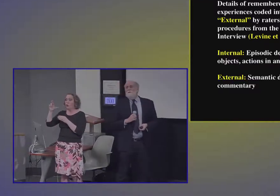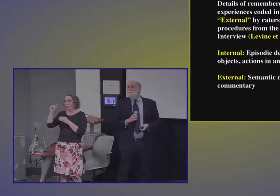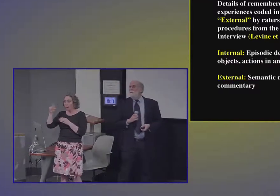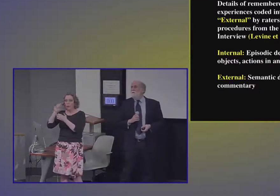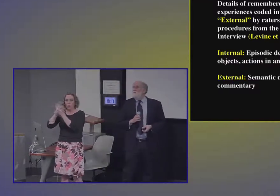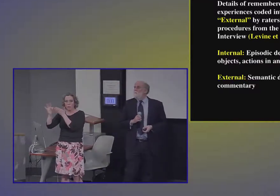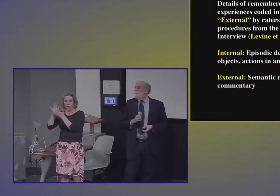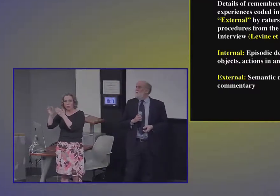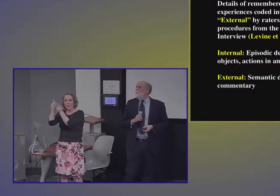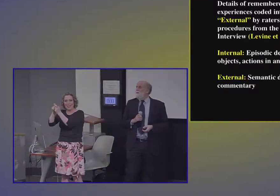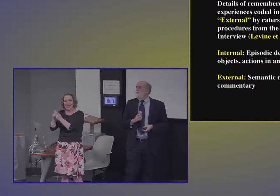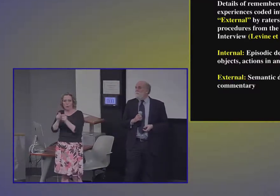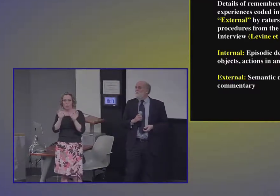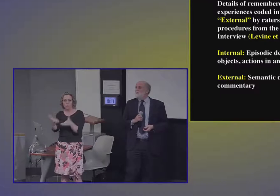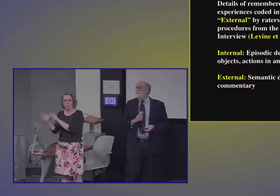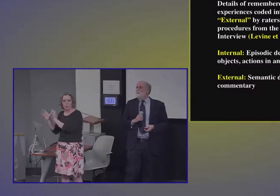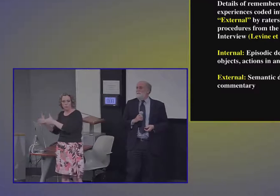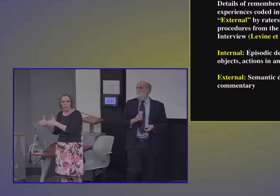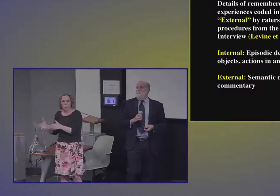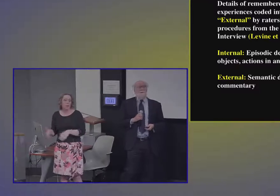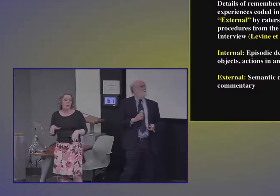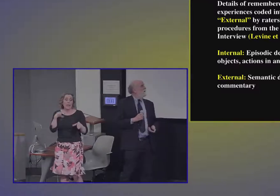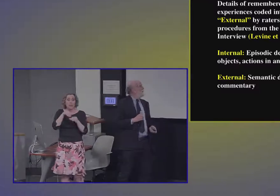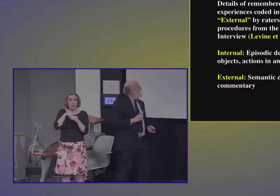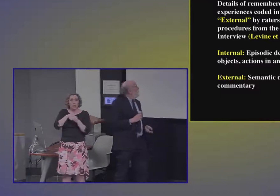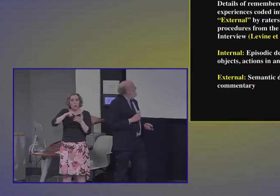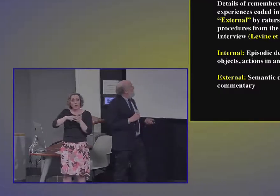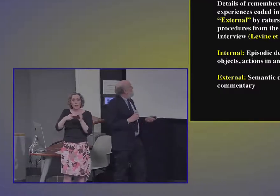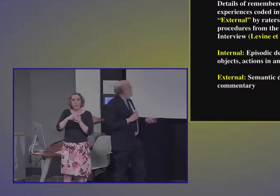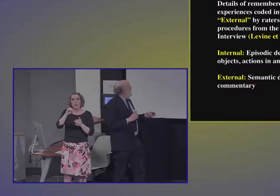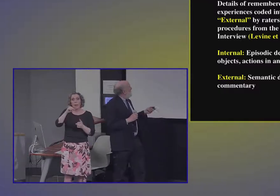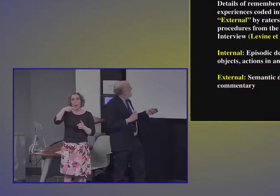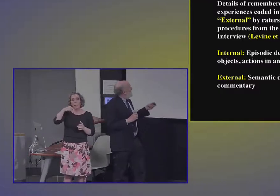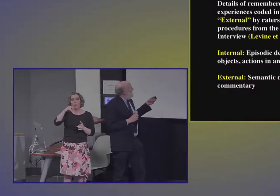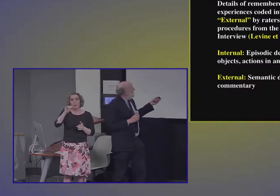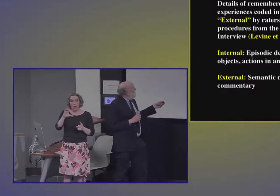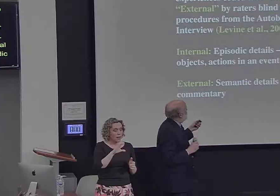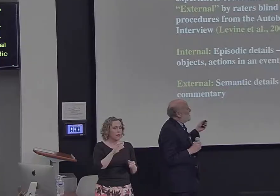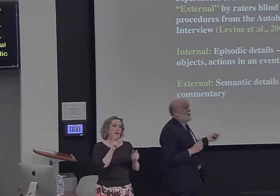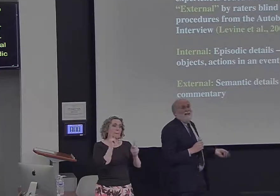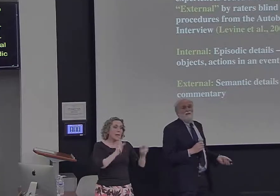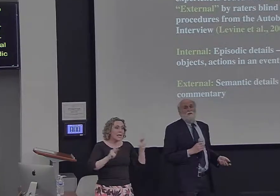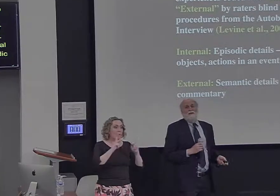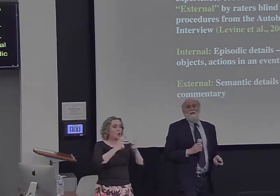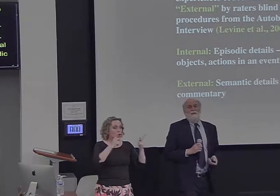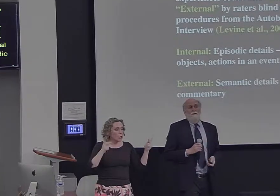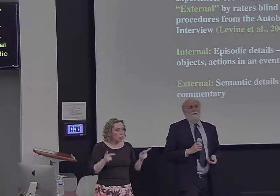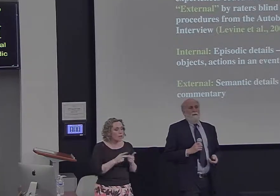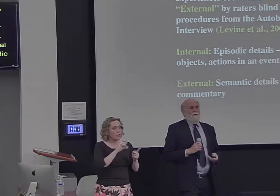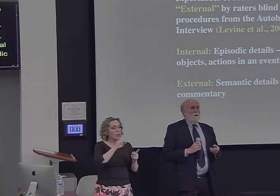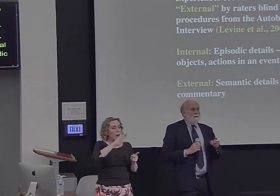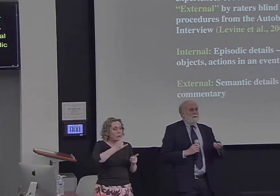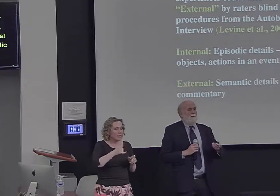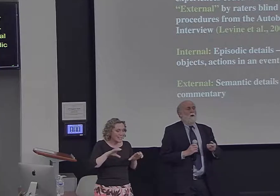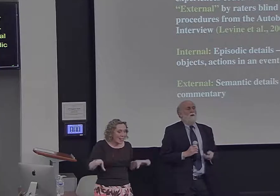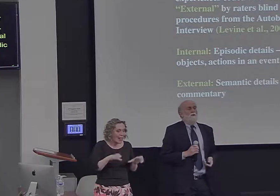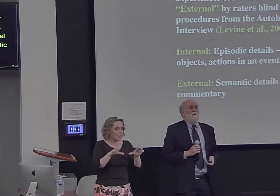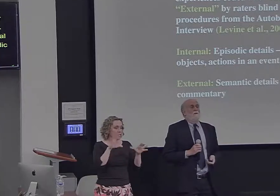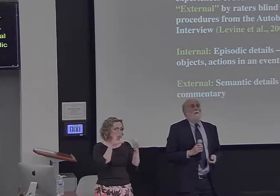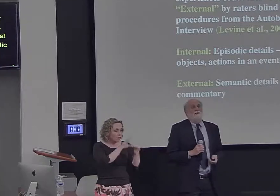details are basically episodic details. People, locations, objects, actions in an event. Those all get scored as